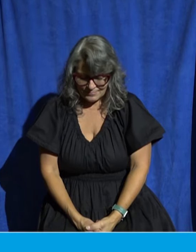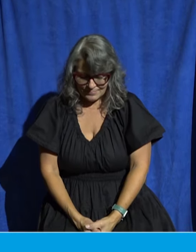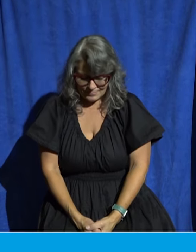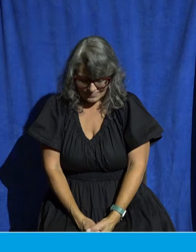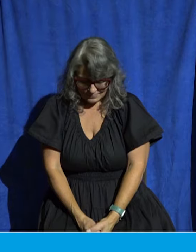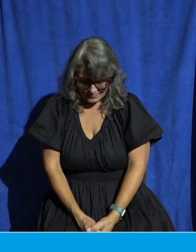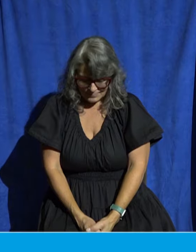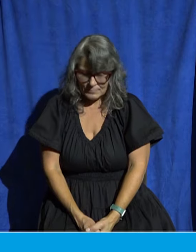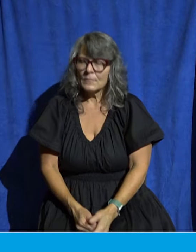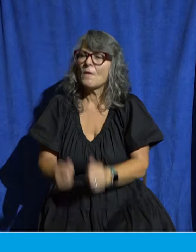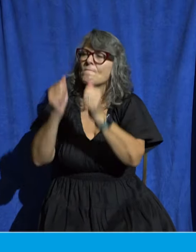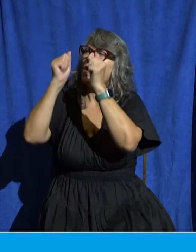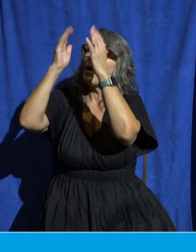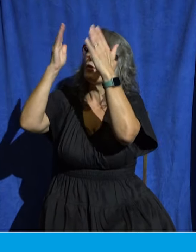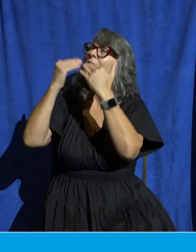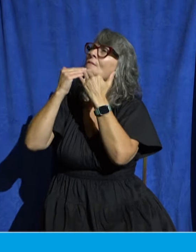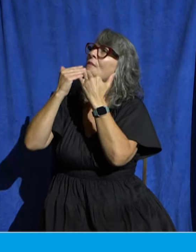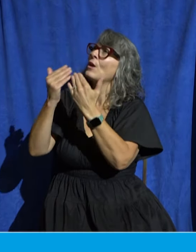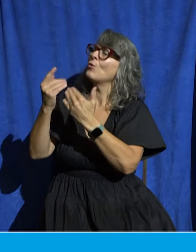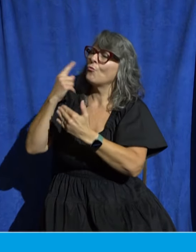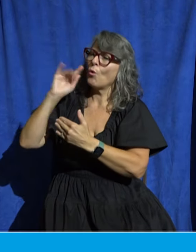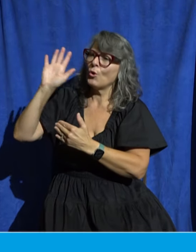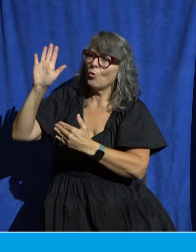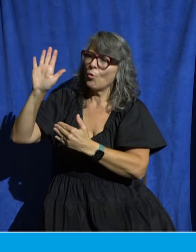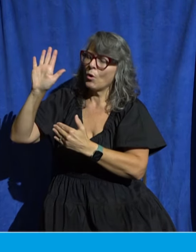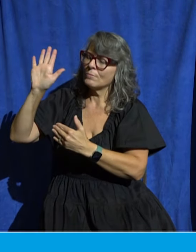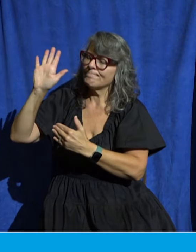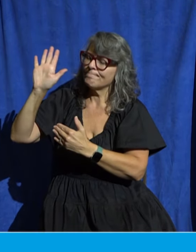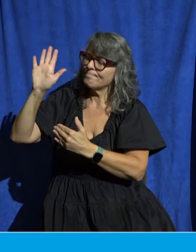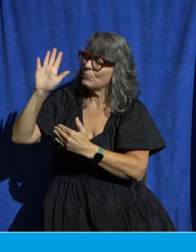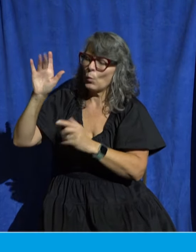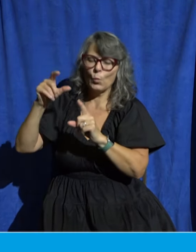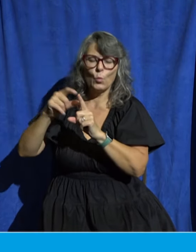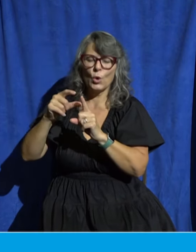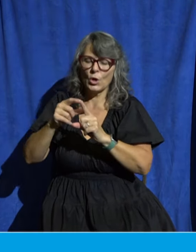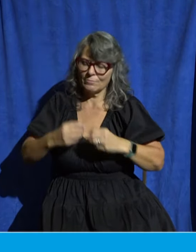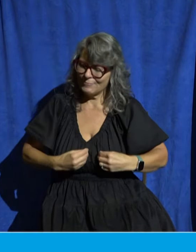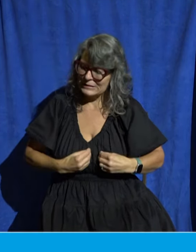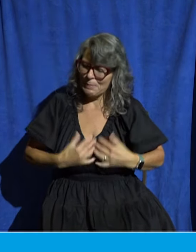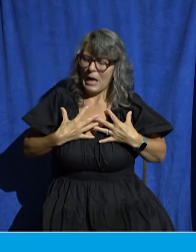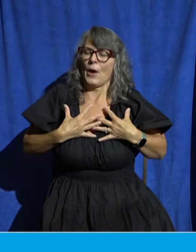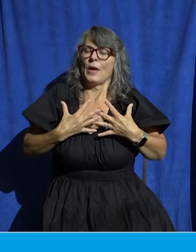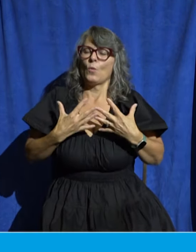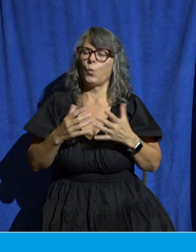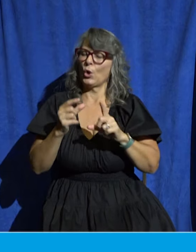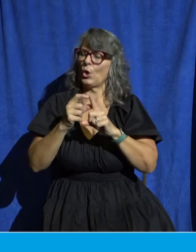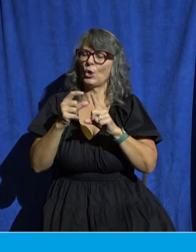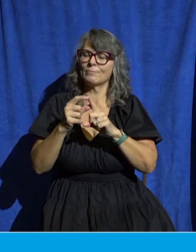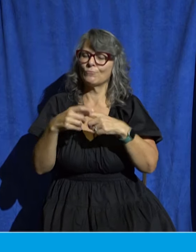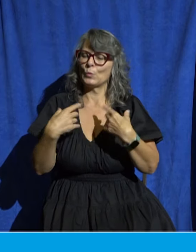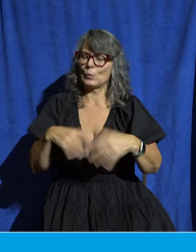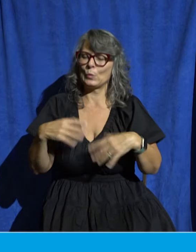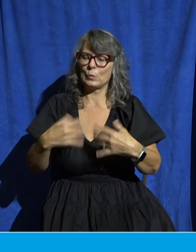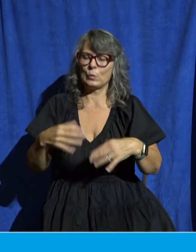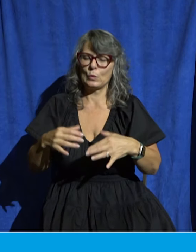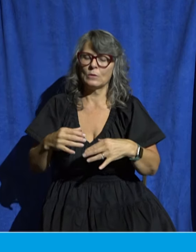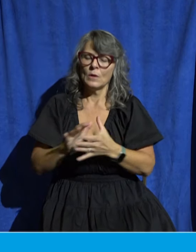Father, we thank you for your inspired and inerrant word, and we ask that you would help us to rightly apply it in our lives